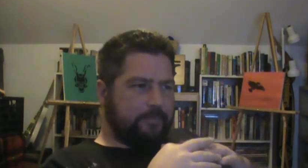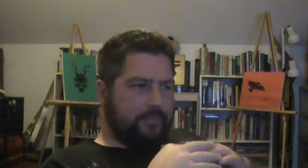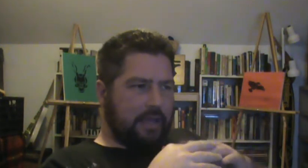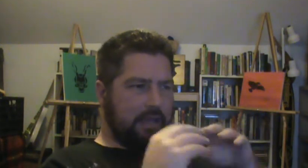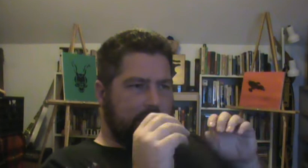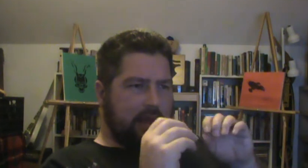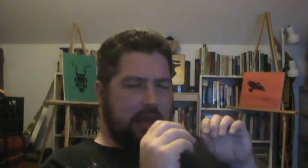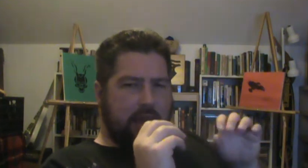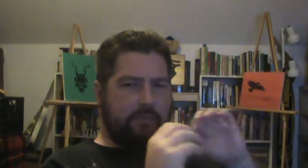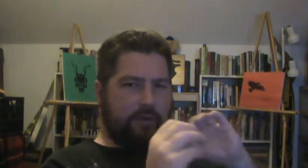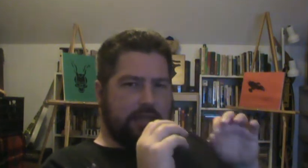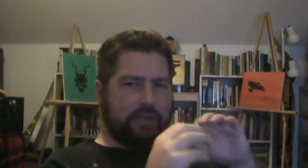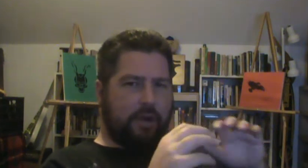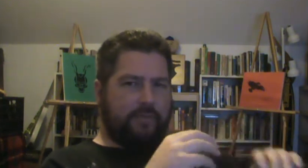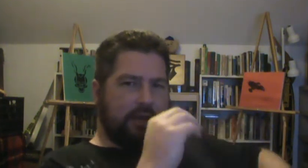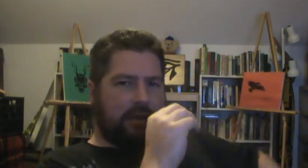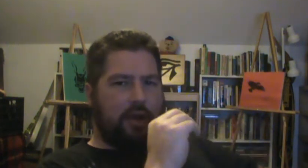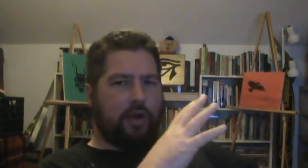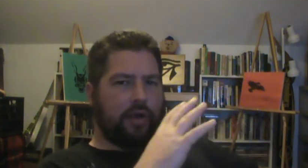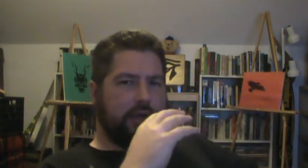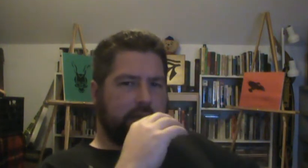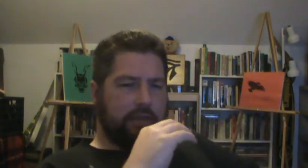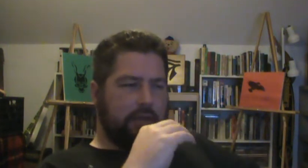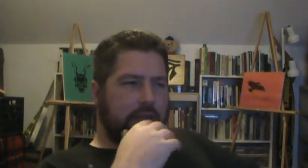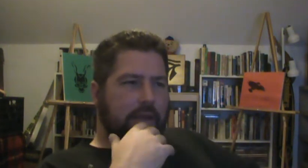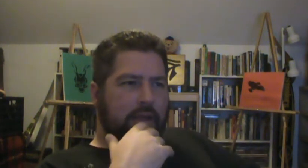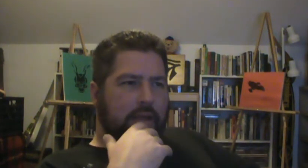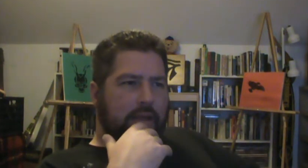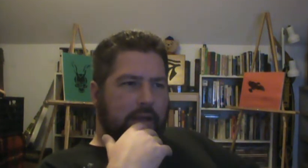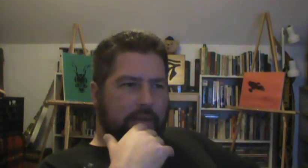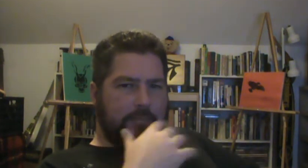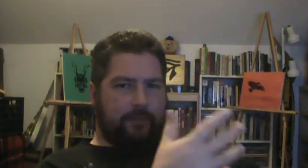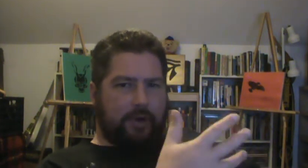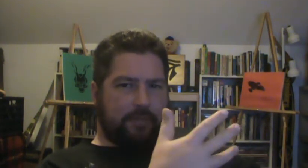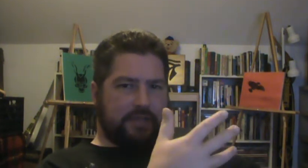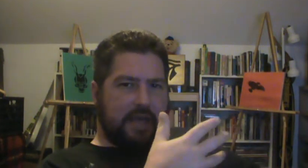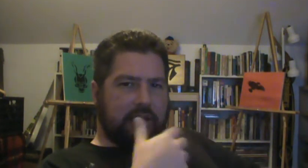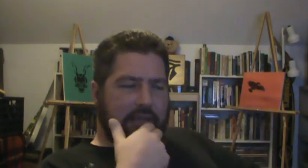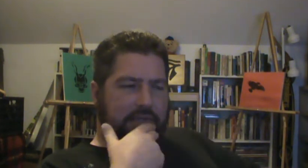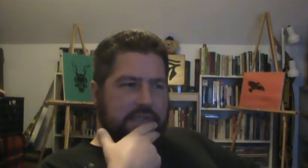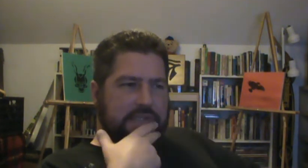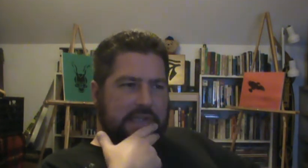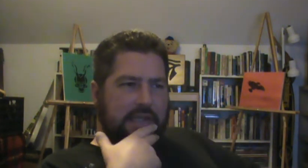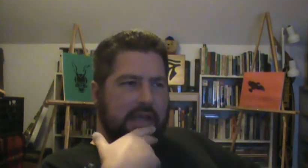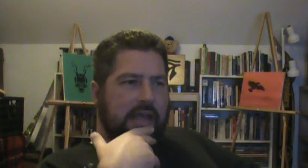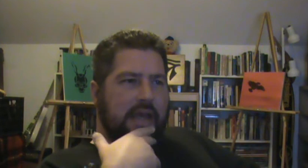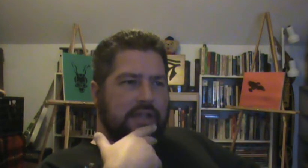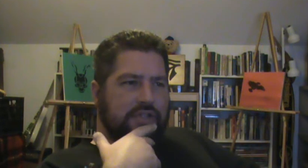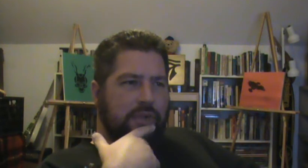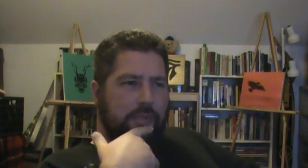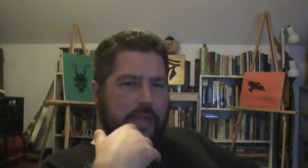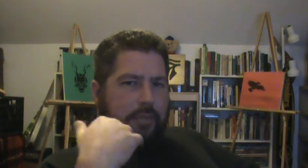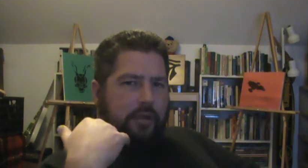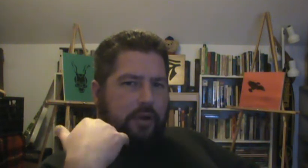And every so often it'll arc from static electricity. And so when people are